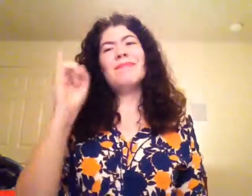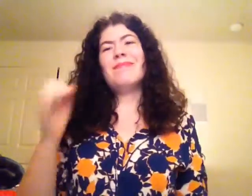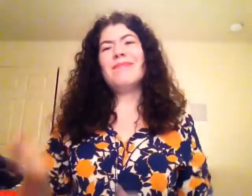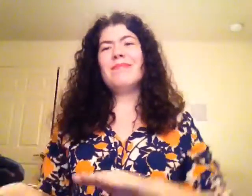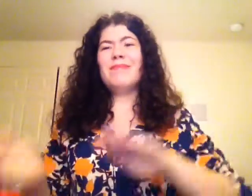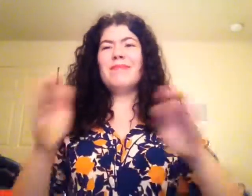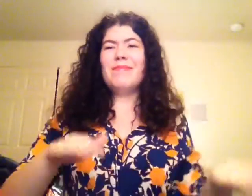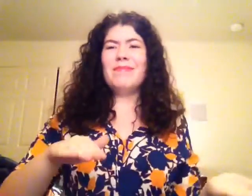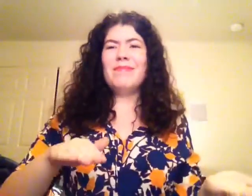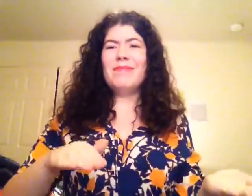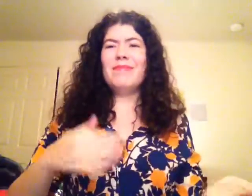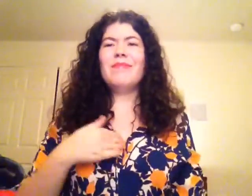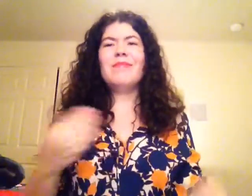I'll die happy tonight